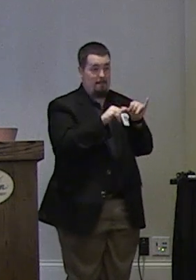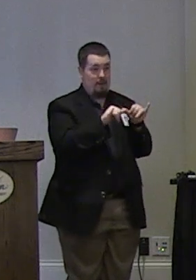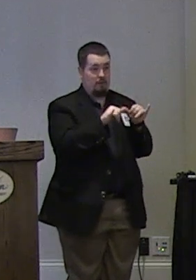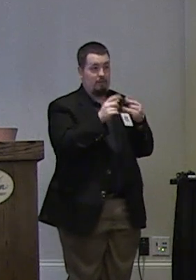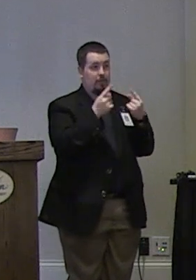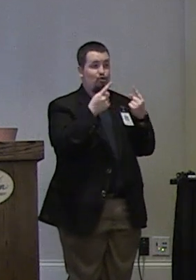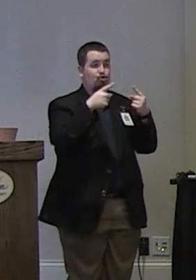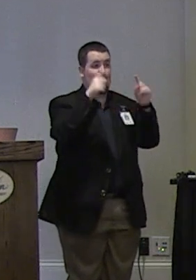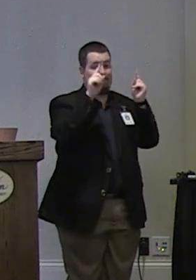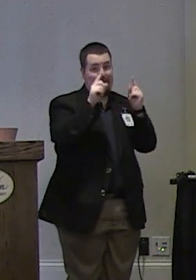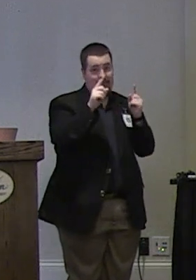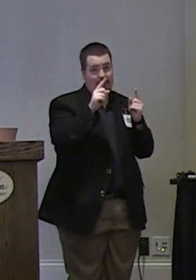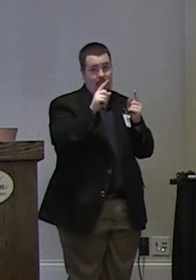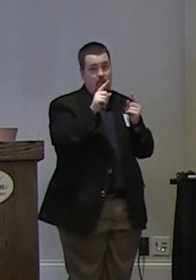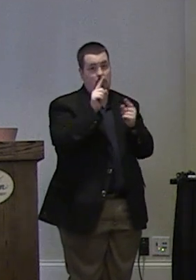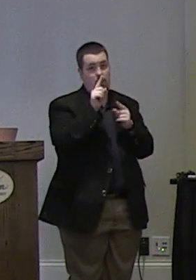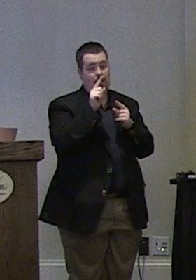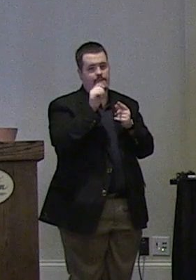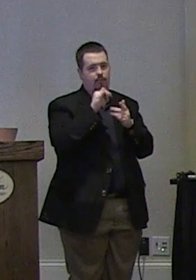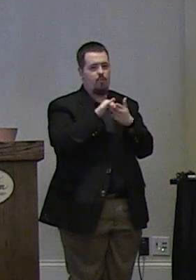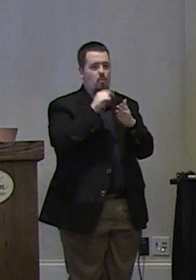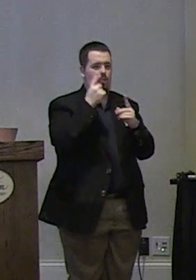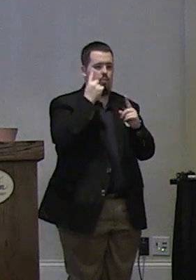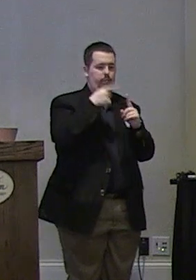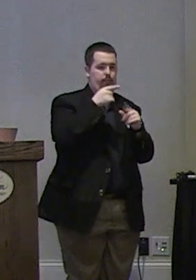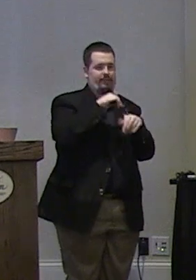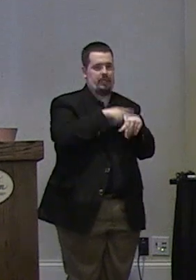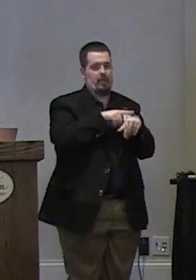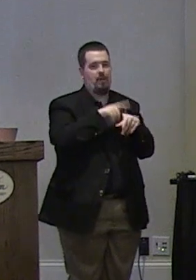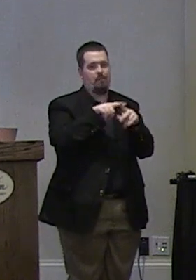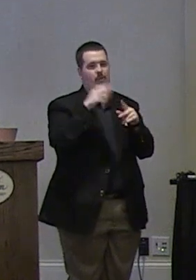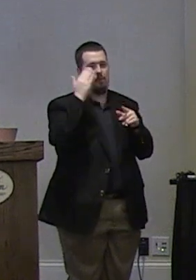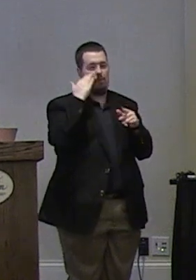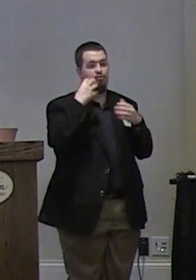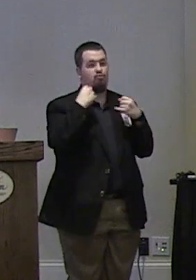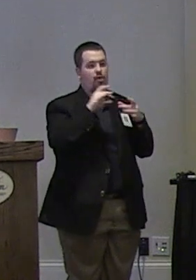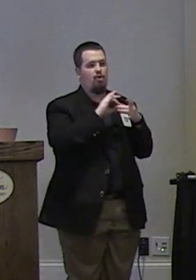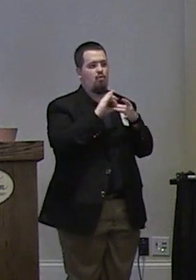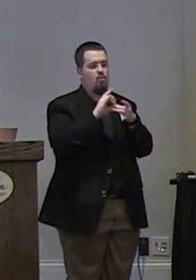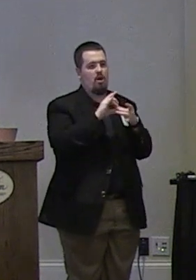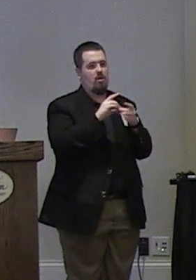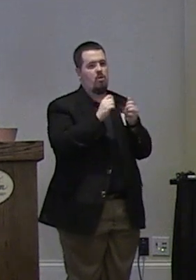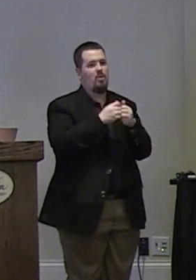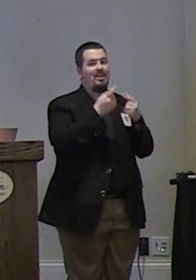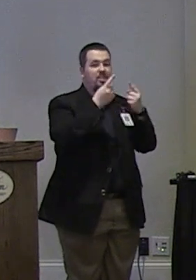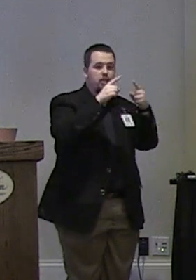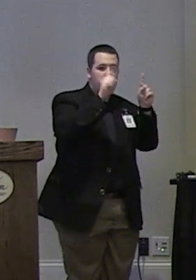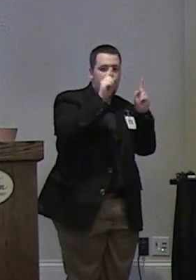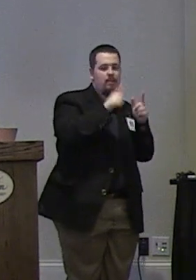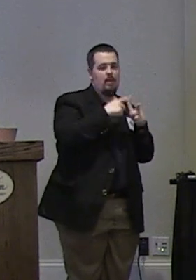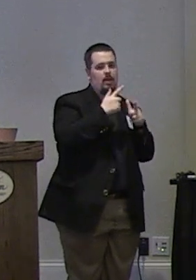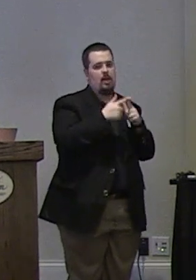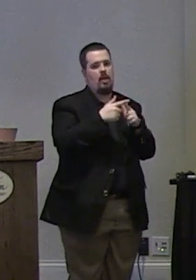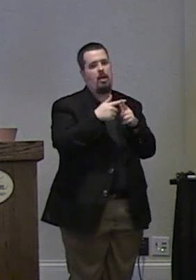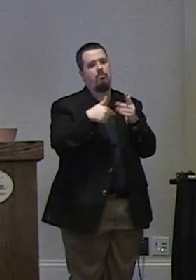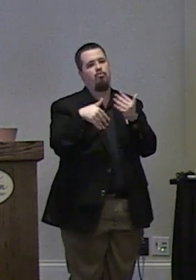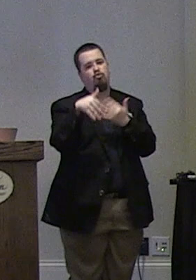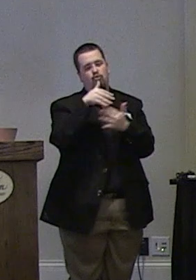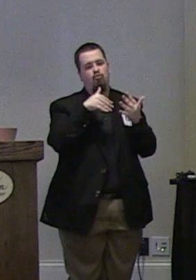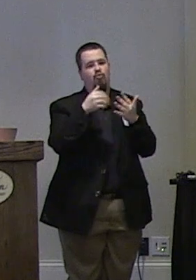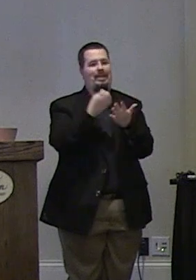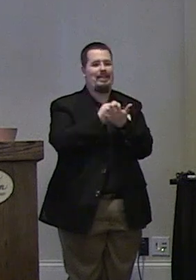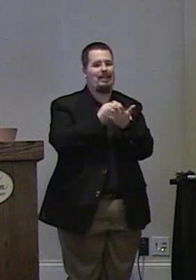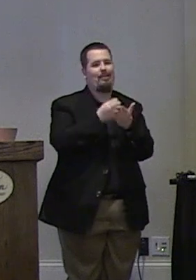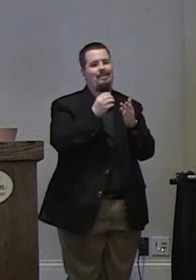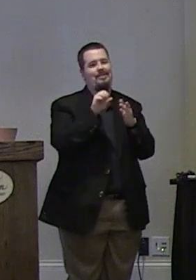achievement at one point in time we know there's a strong correlation between achievement socioeconomic status